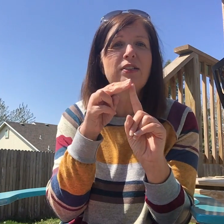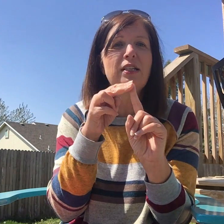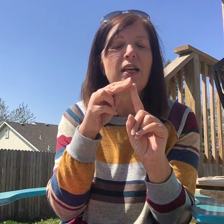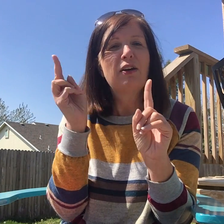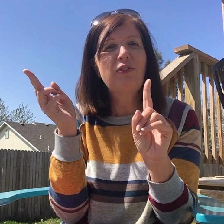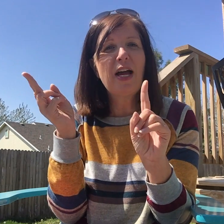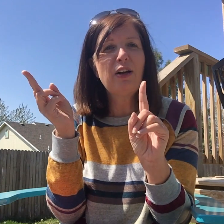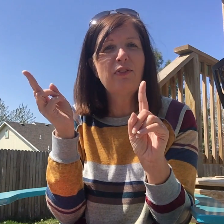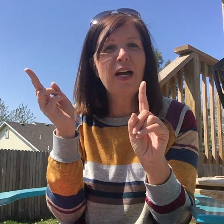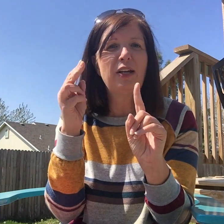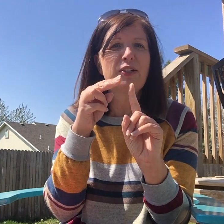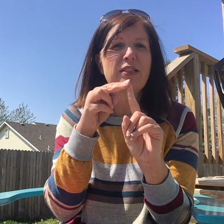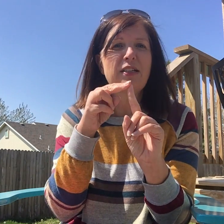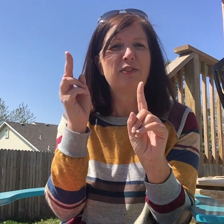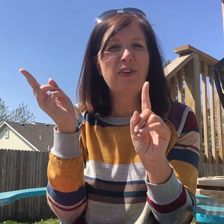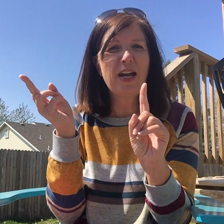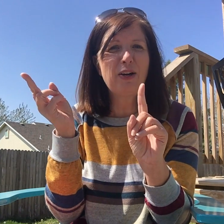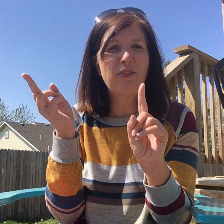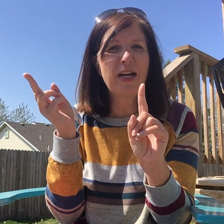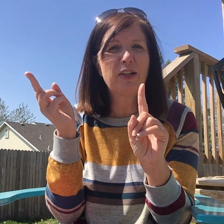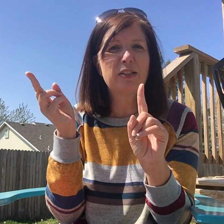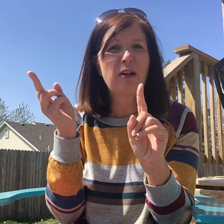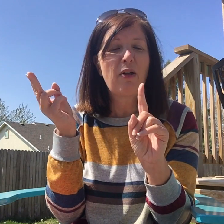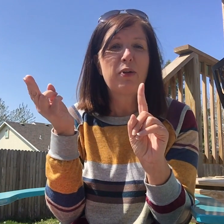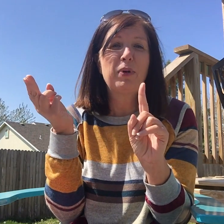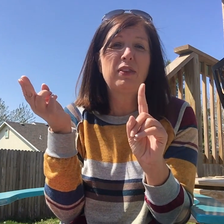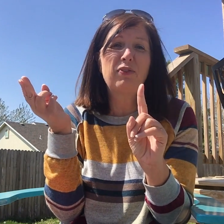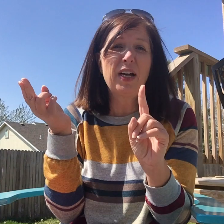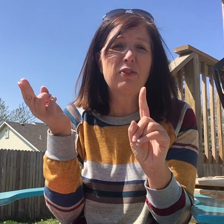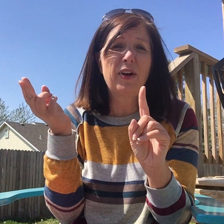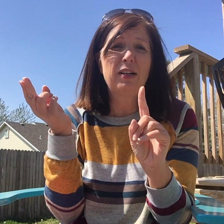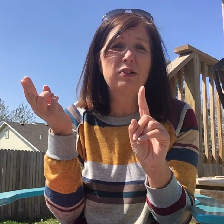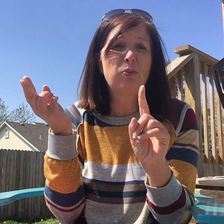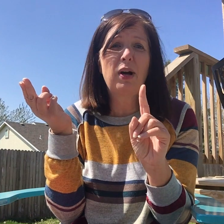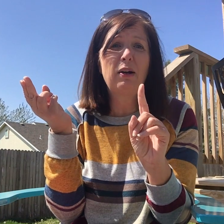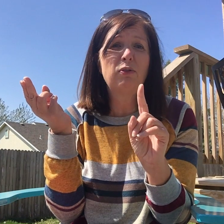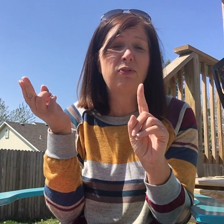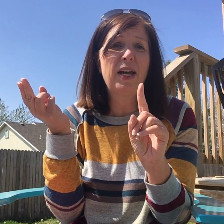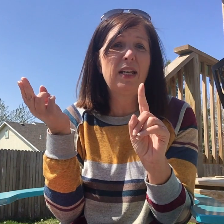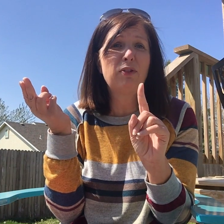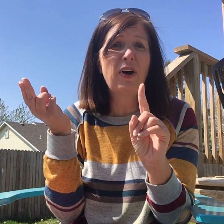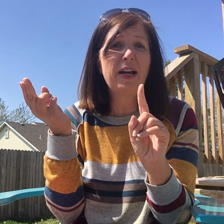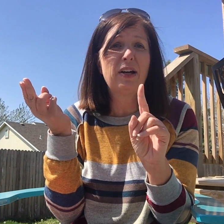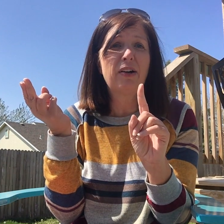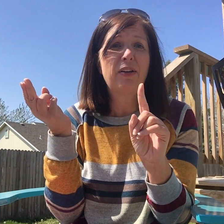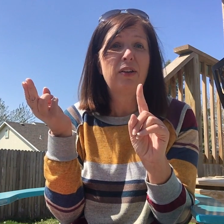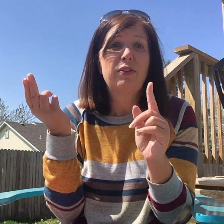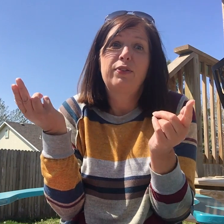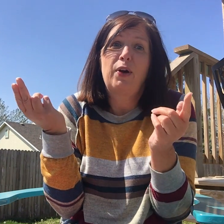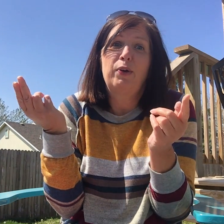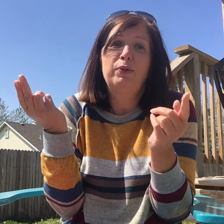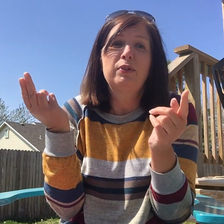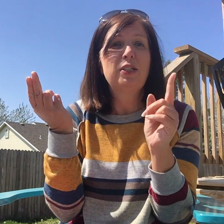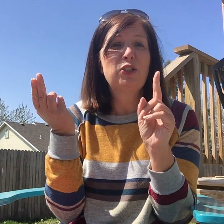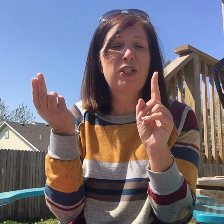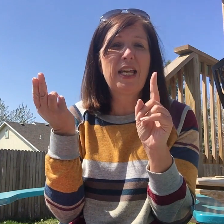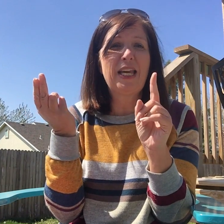firefighters firefighters but the firefighters were out fighting a fire so she